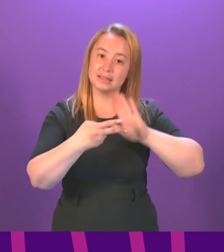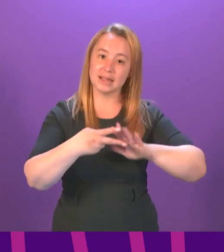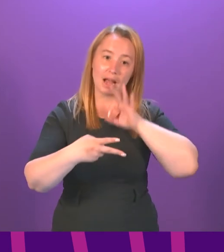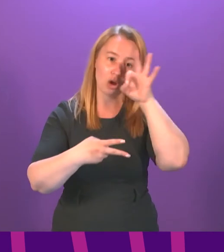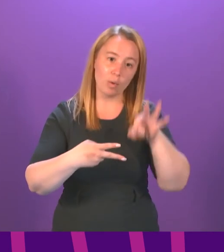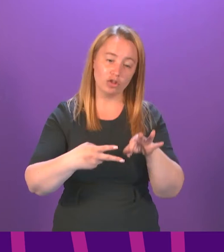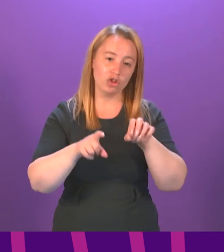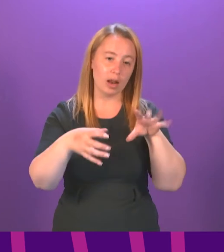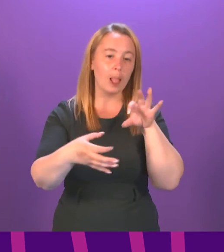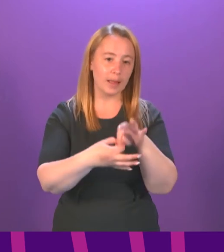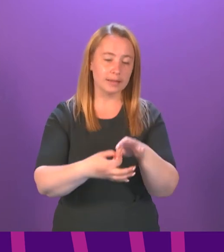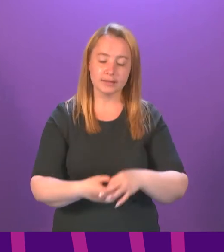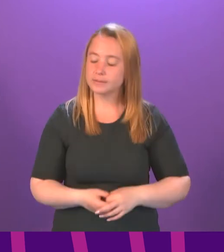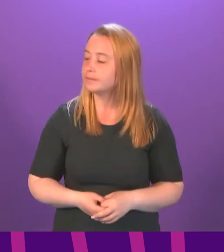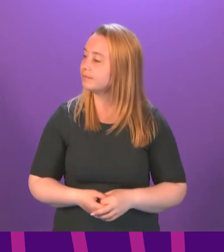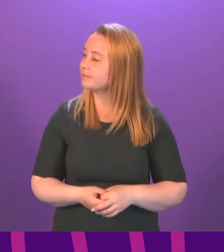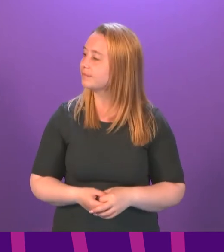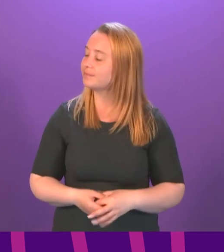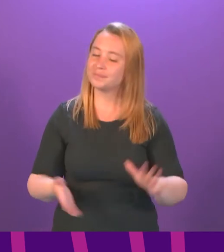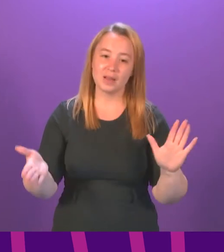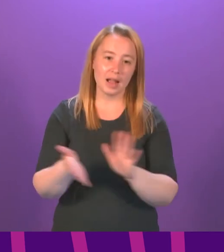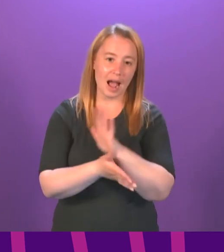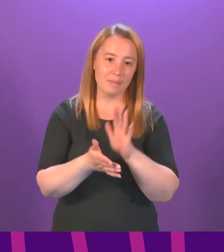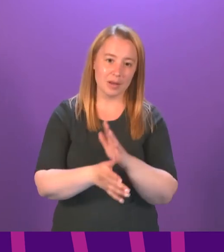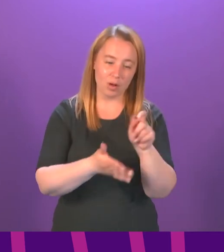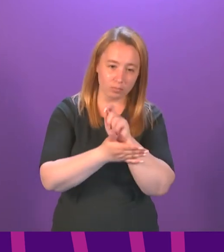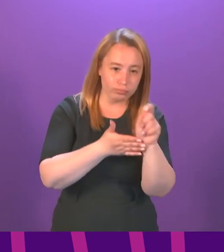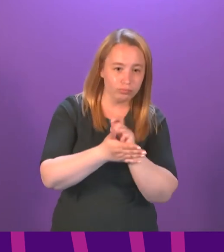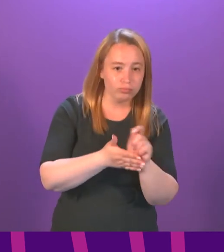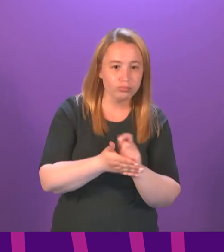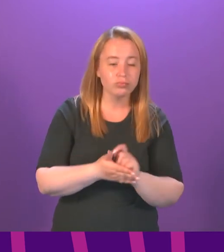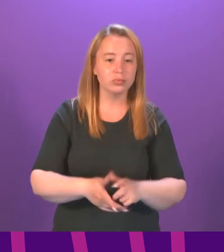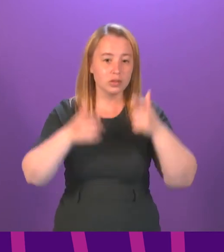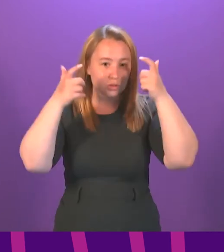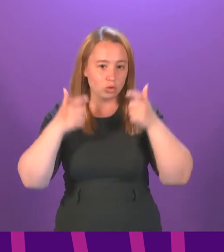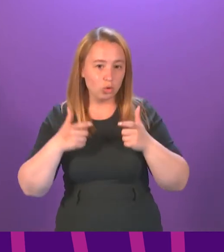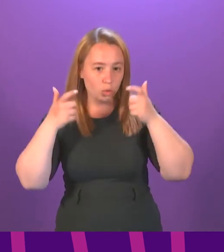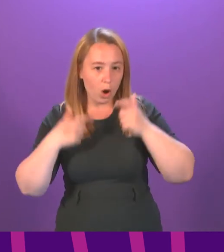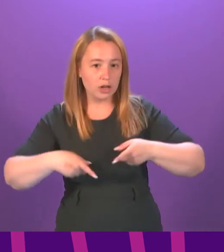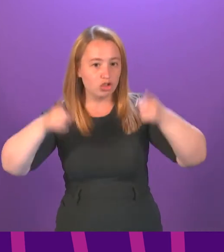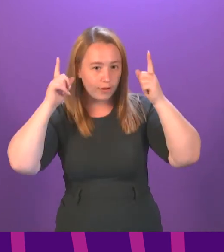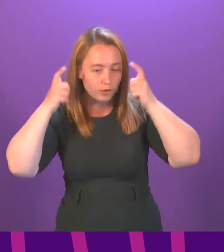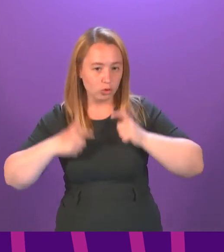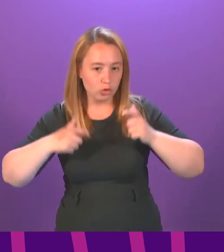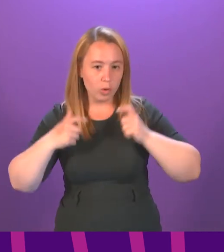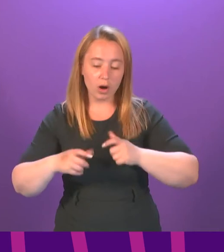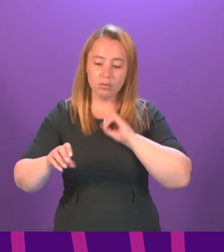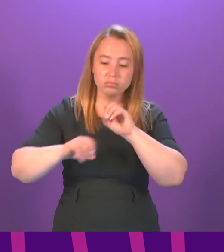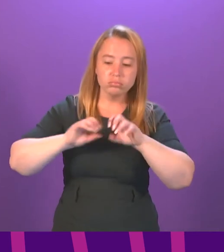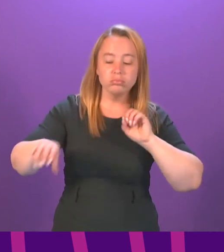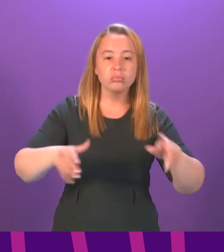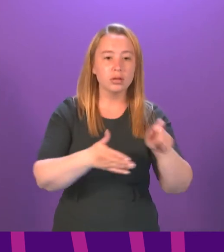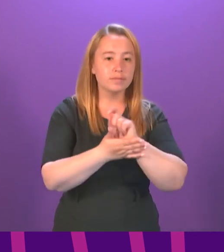Thank you, Presiding Officer. I'm pleased to hear that the Minister will write to all Chief Social Work Officers across Scotland, seeking assurance that they have, where necessary,